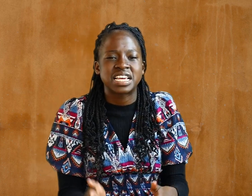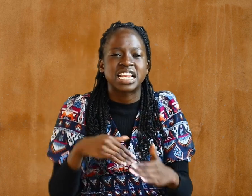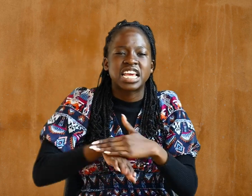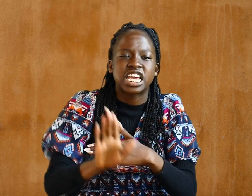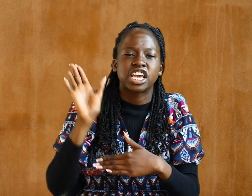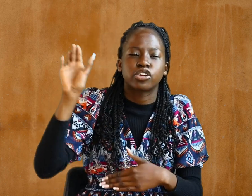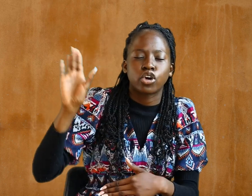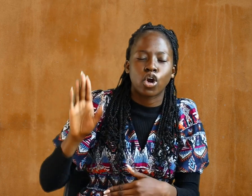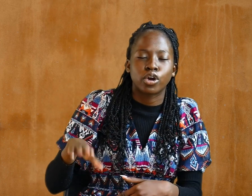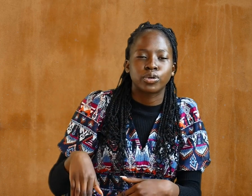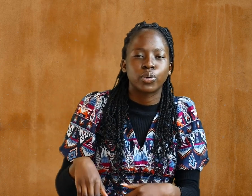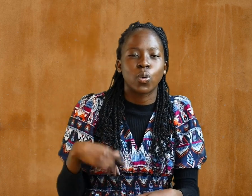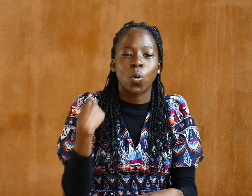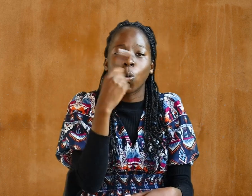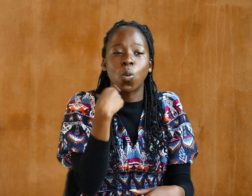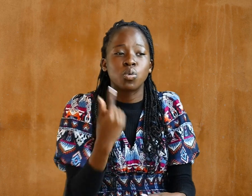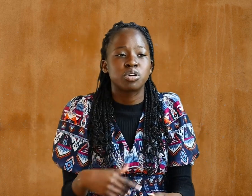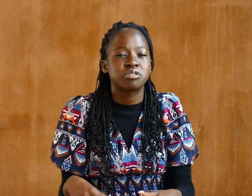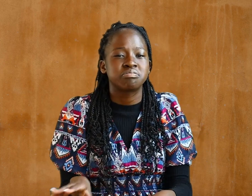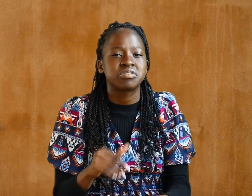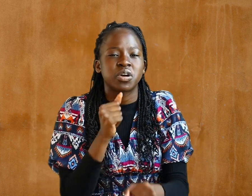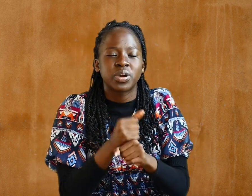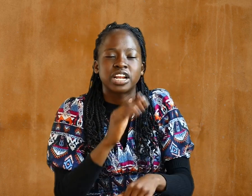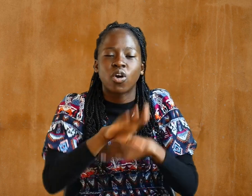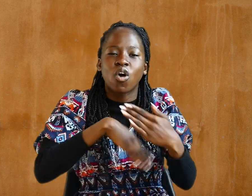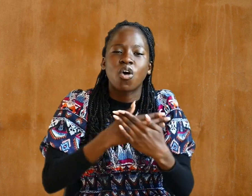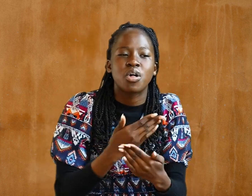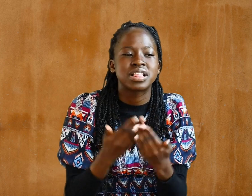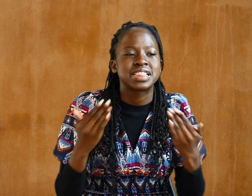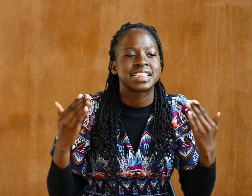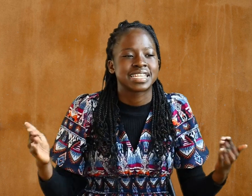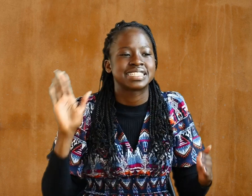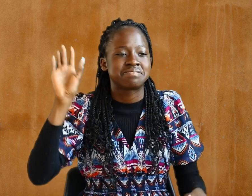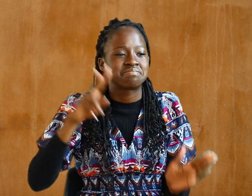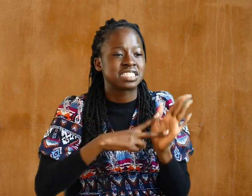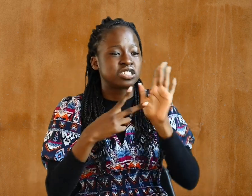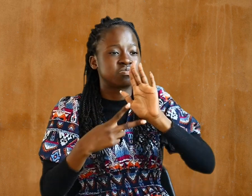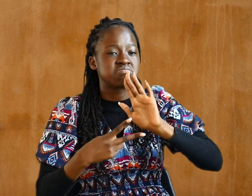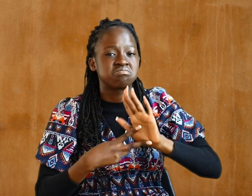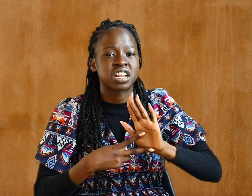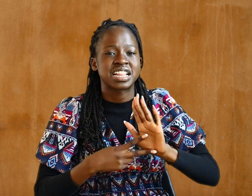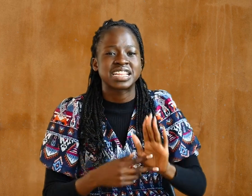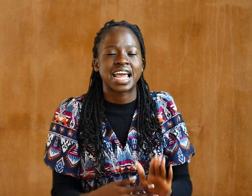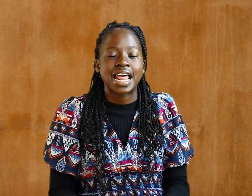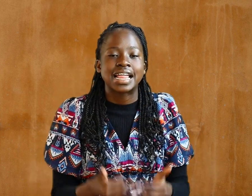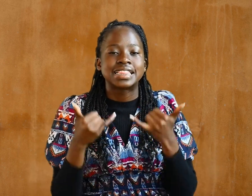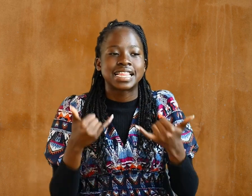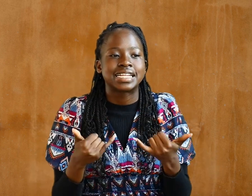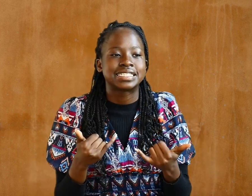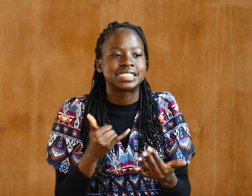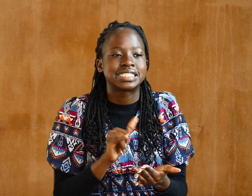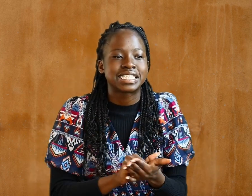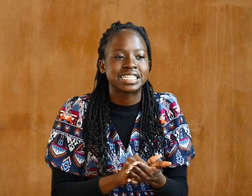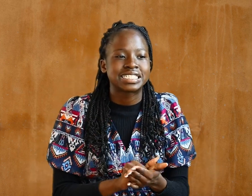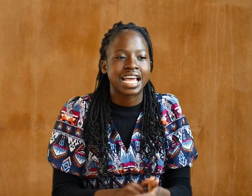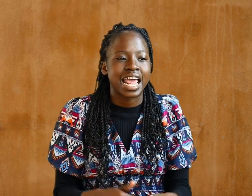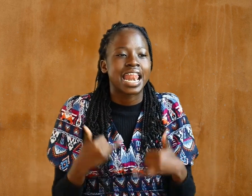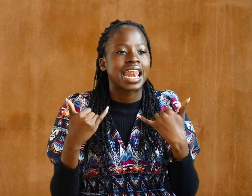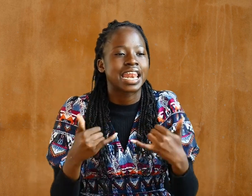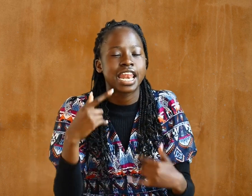things. His intent was that now, through the church, the manifold wisdom of